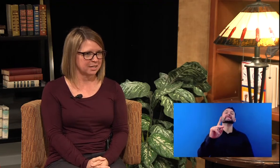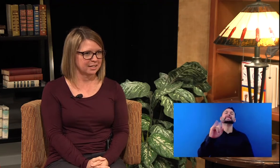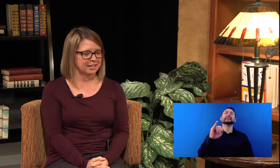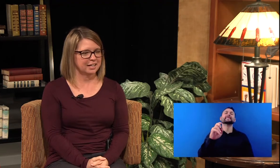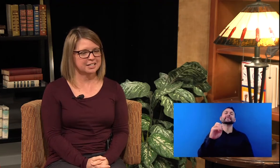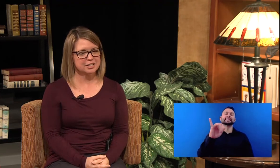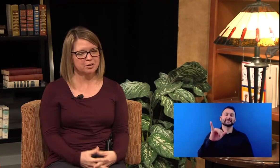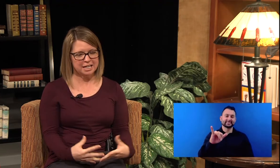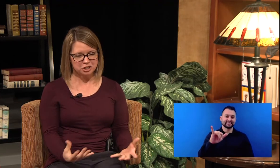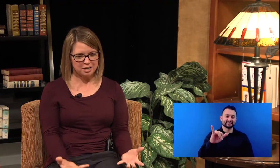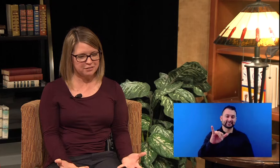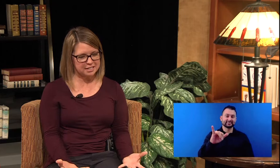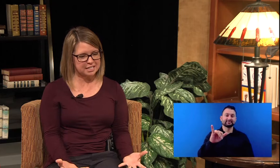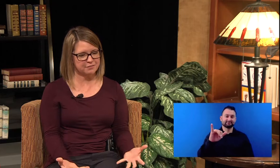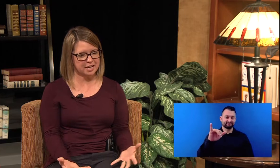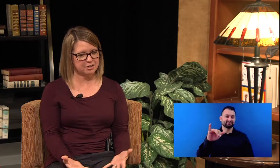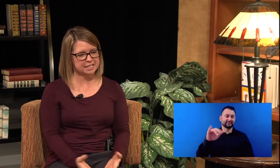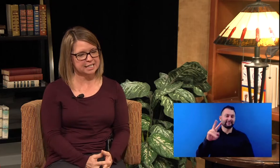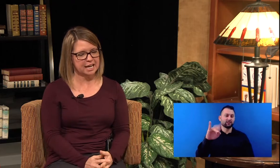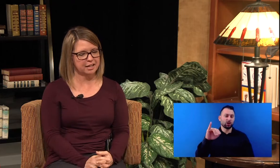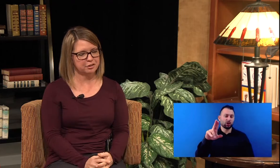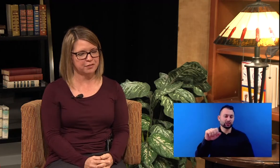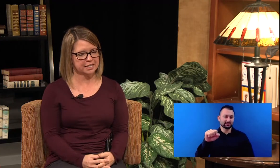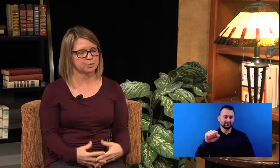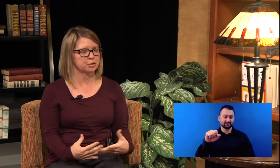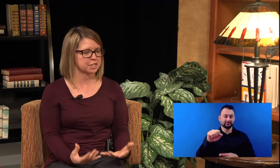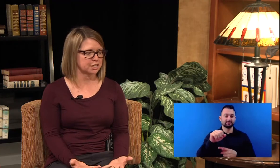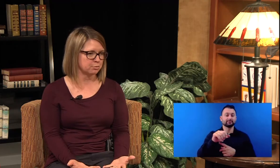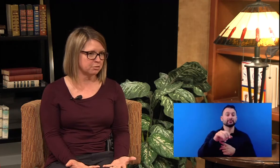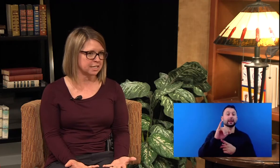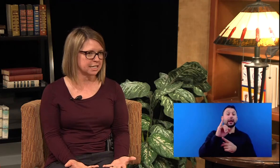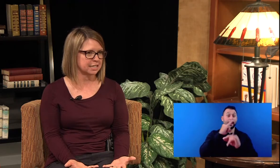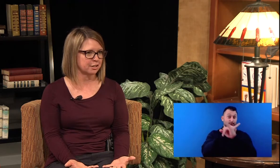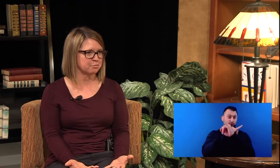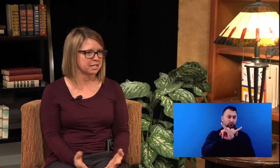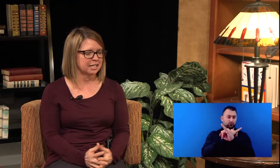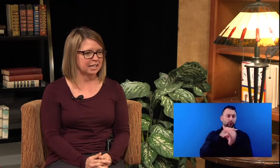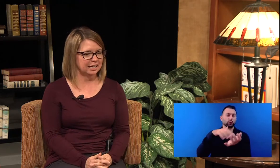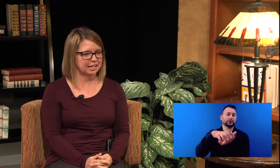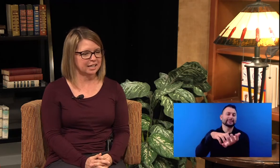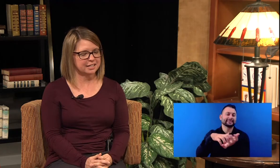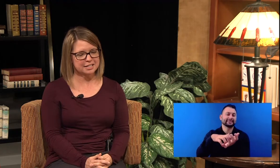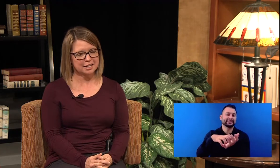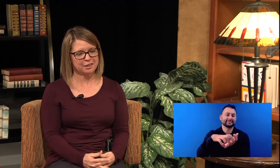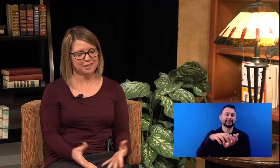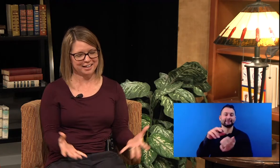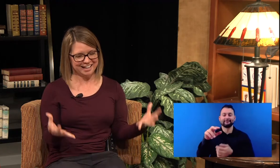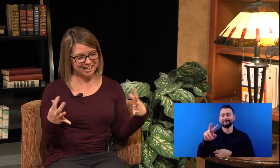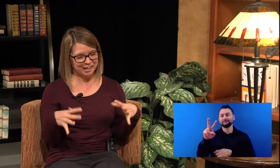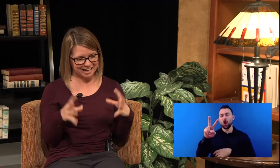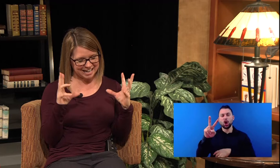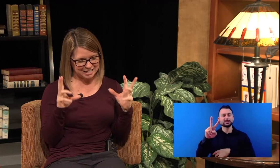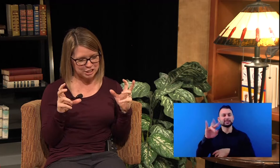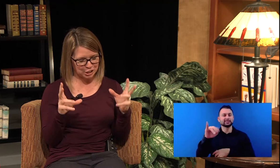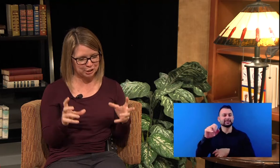And so HIV is the virus that affects a person's immune system. And the AIDS term